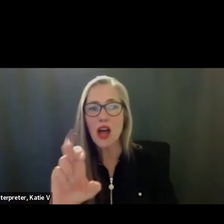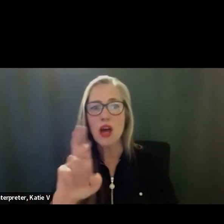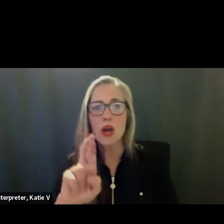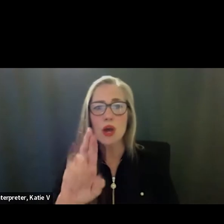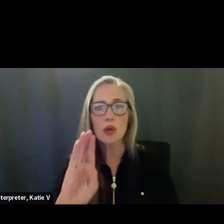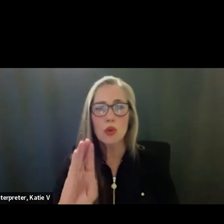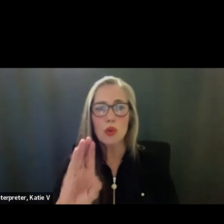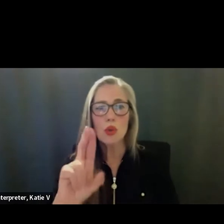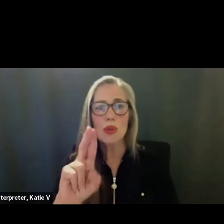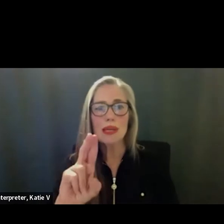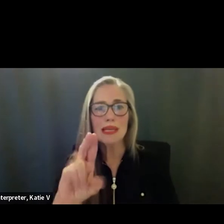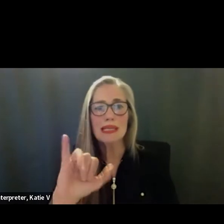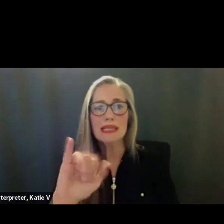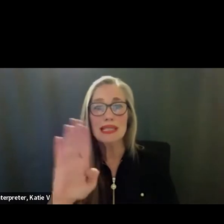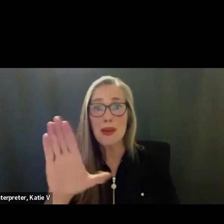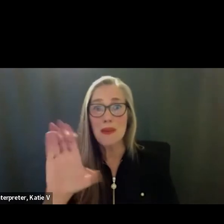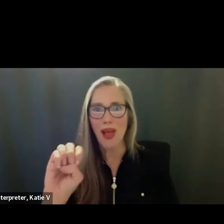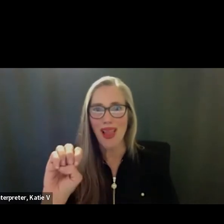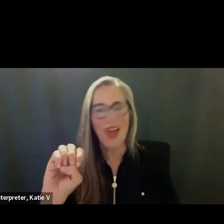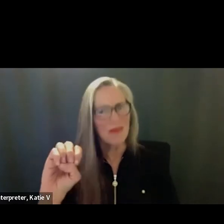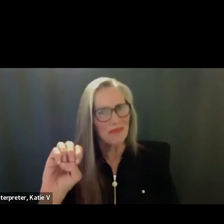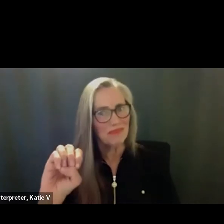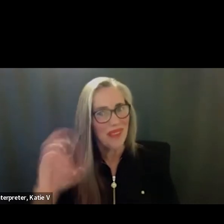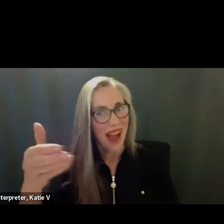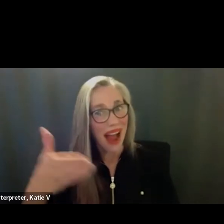what our new theater teacher can do.